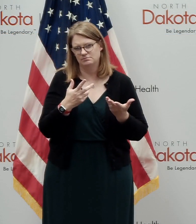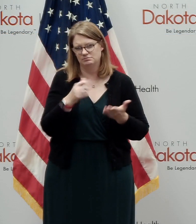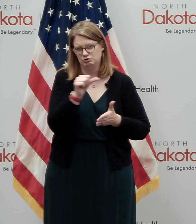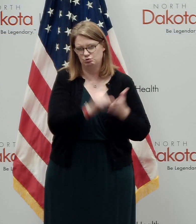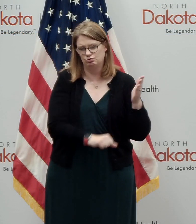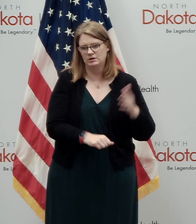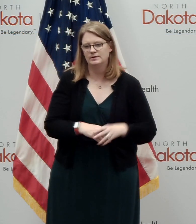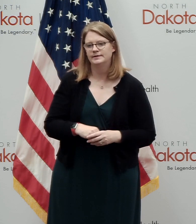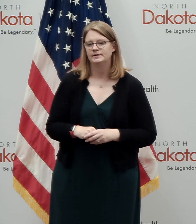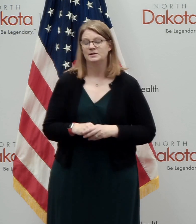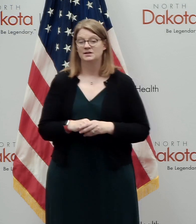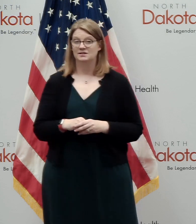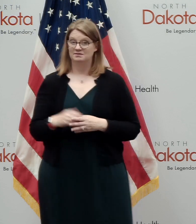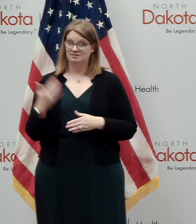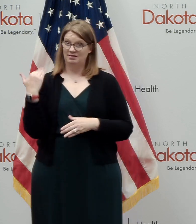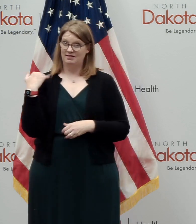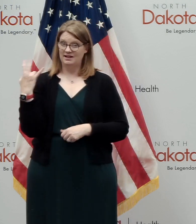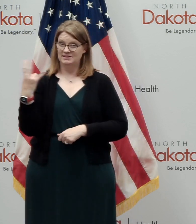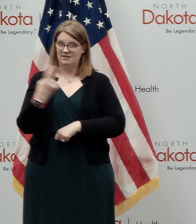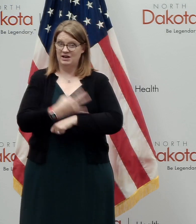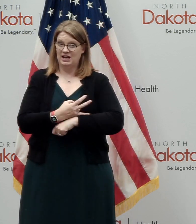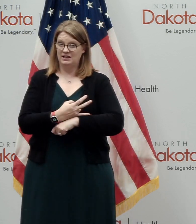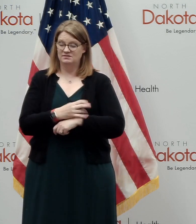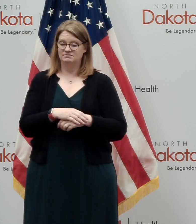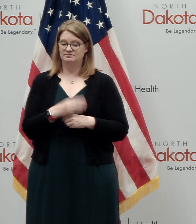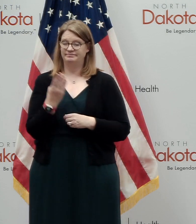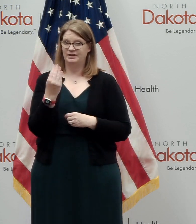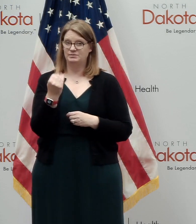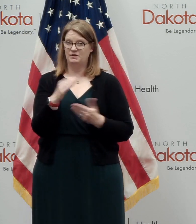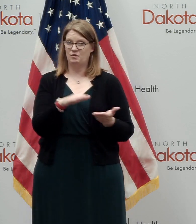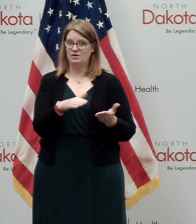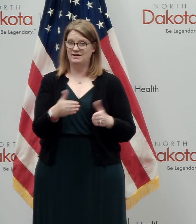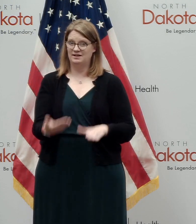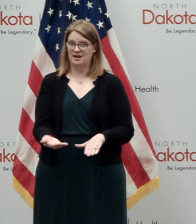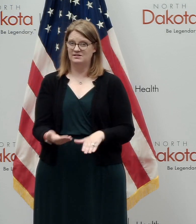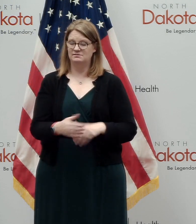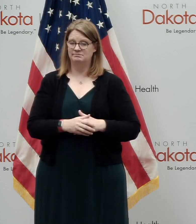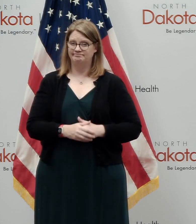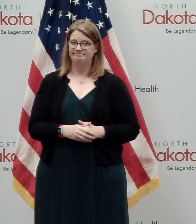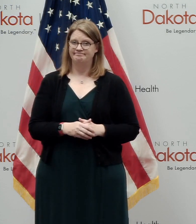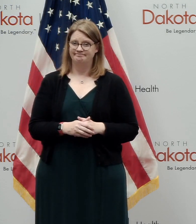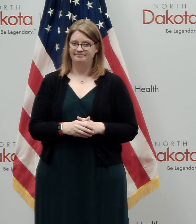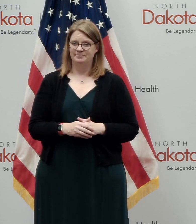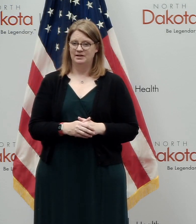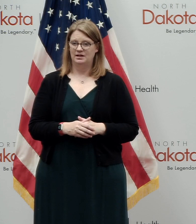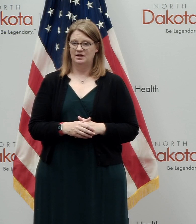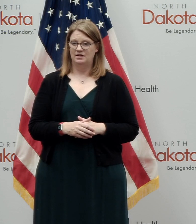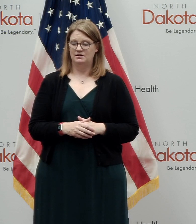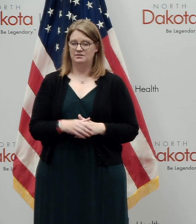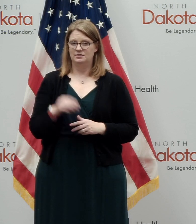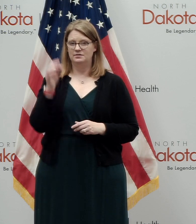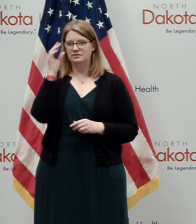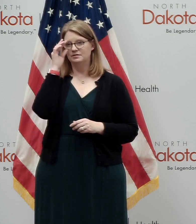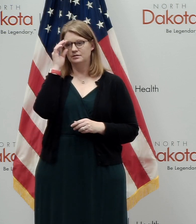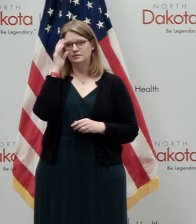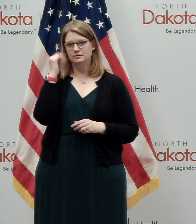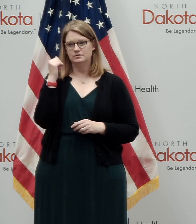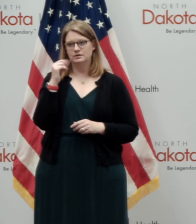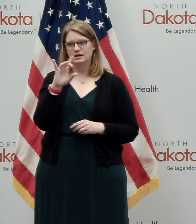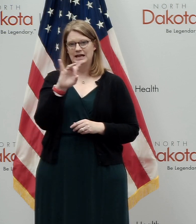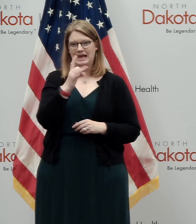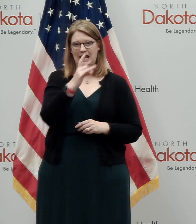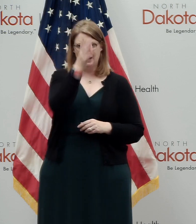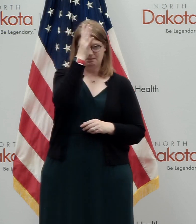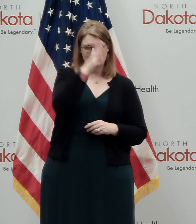last seven days, there have been 14 deaths. This is a spanning eight men